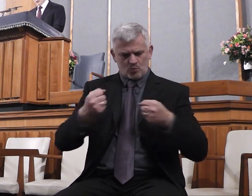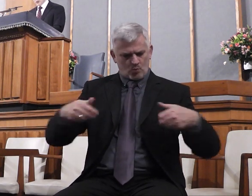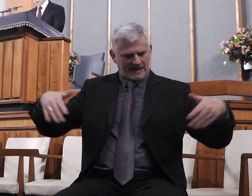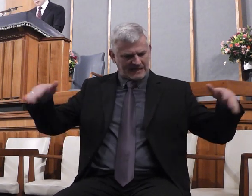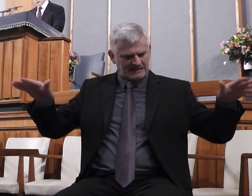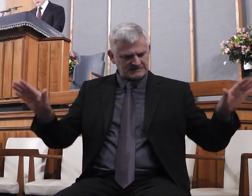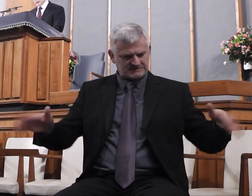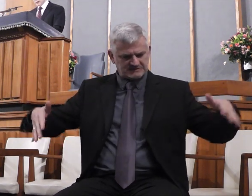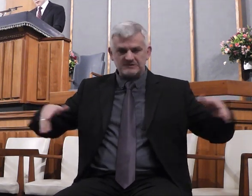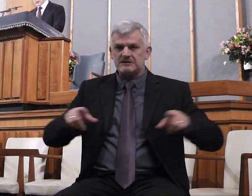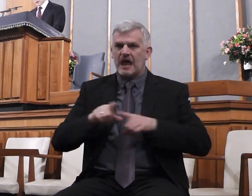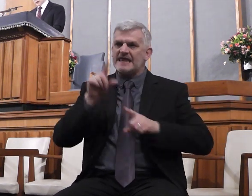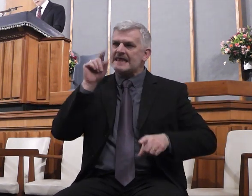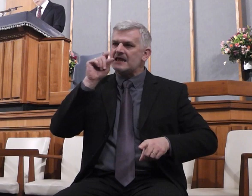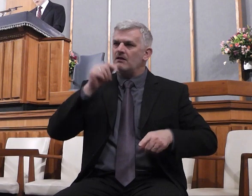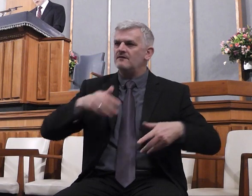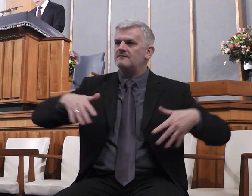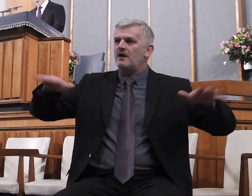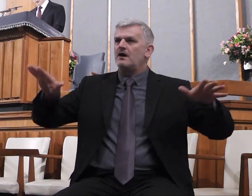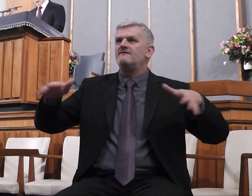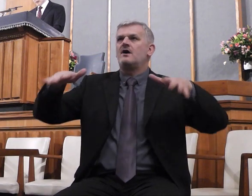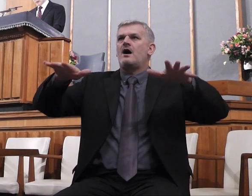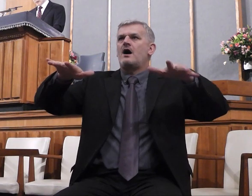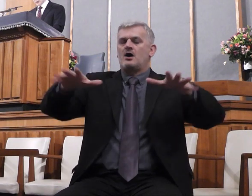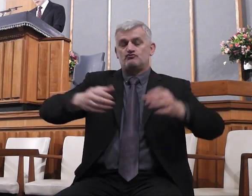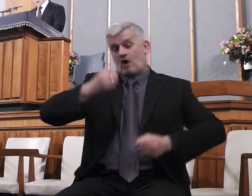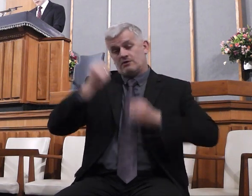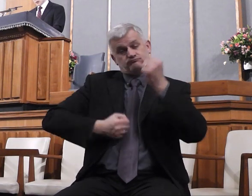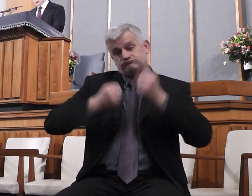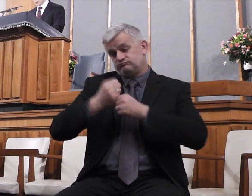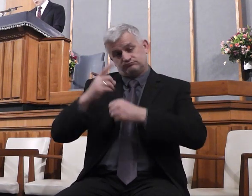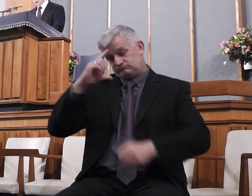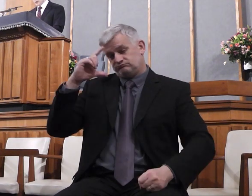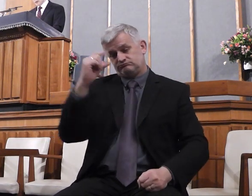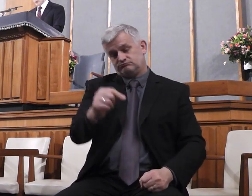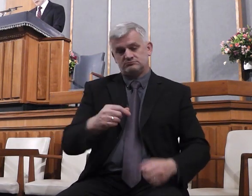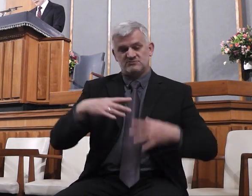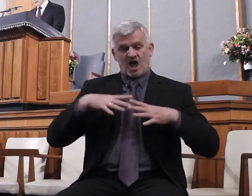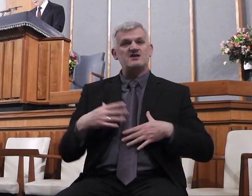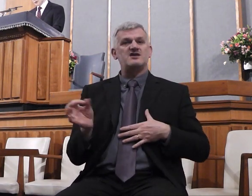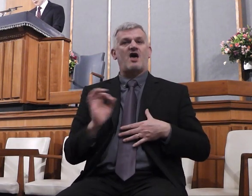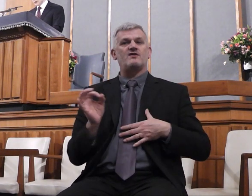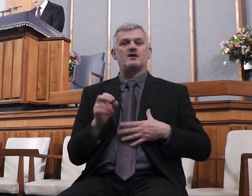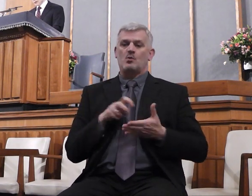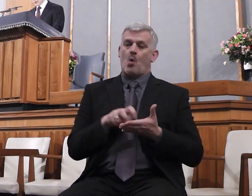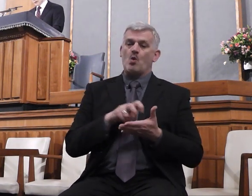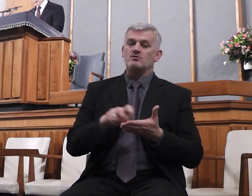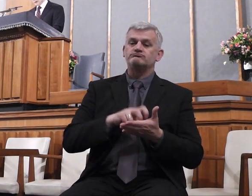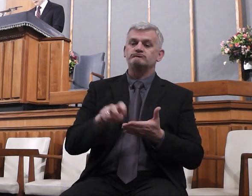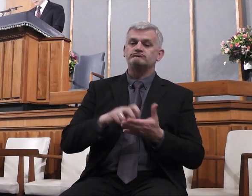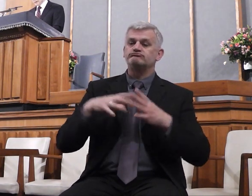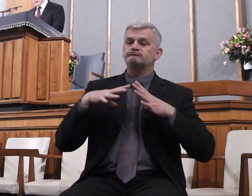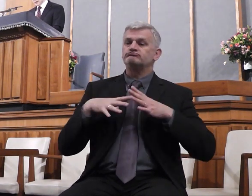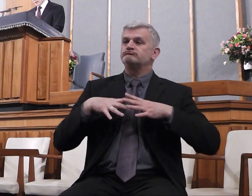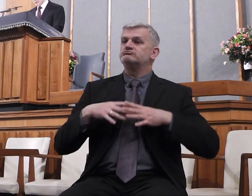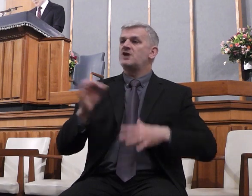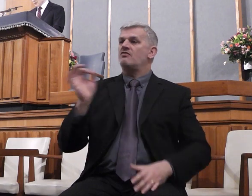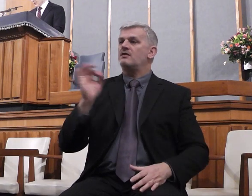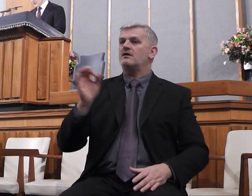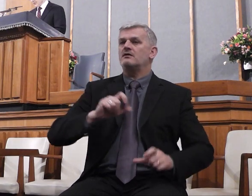shall run, and not be weary, and they shall walk, and not faint. We can't